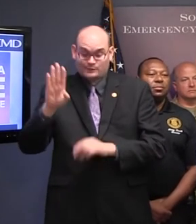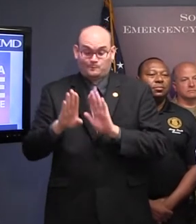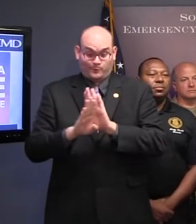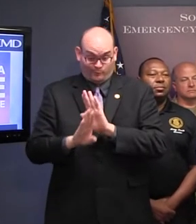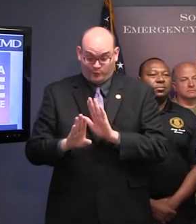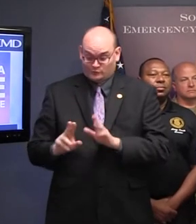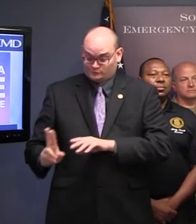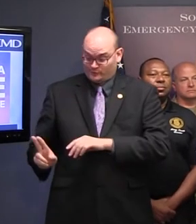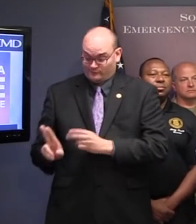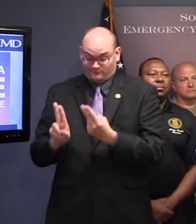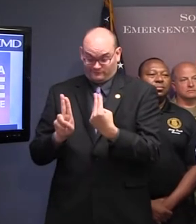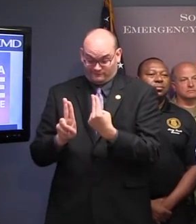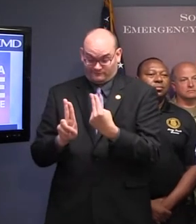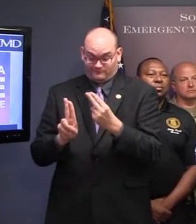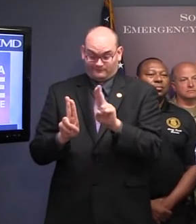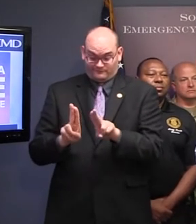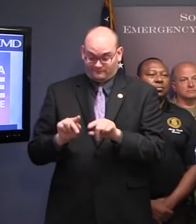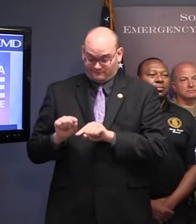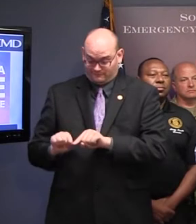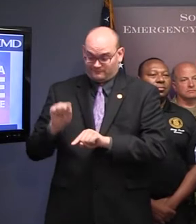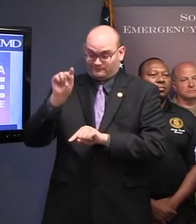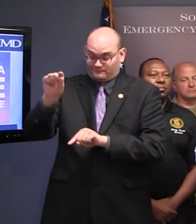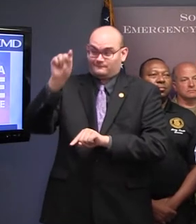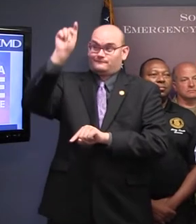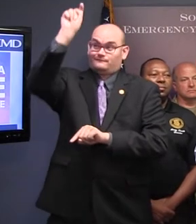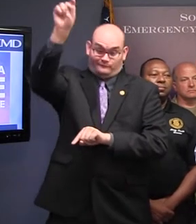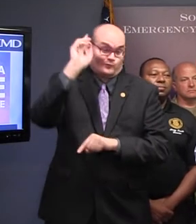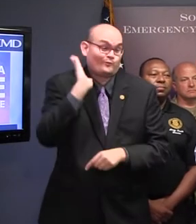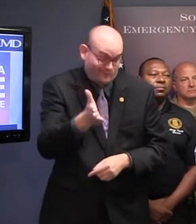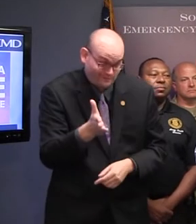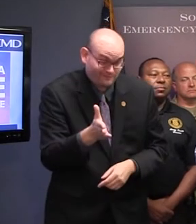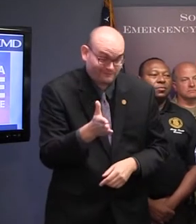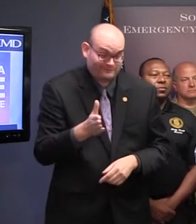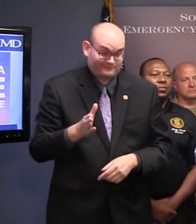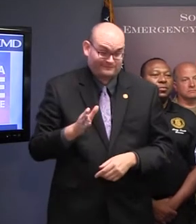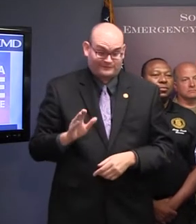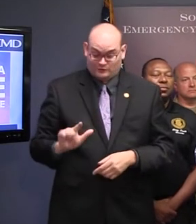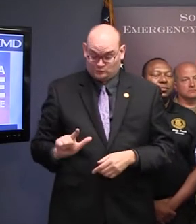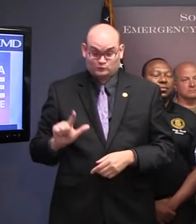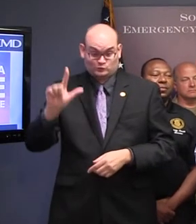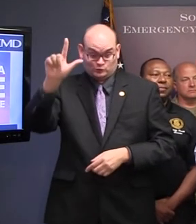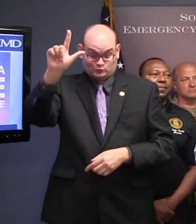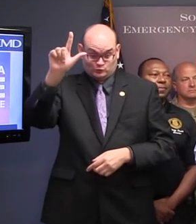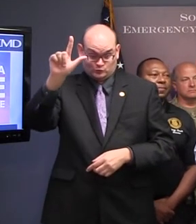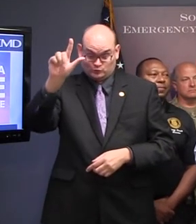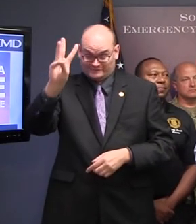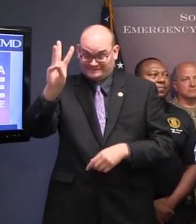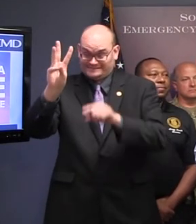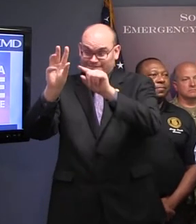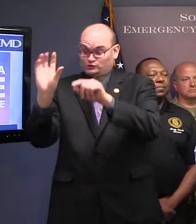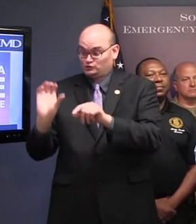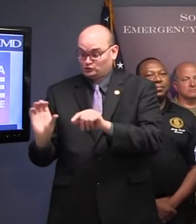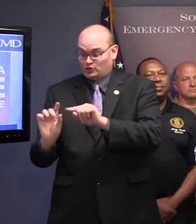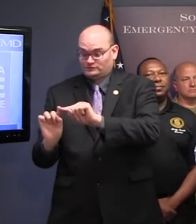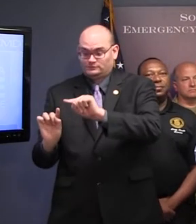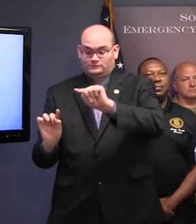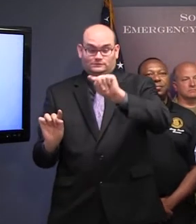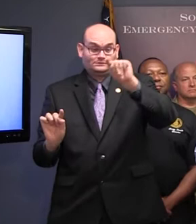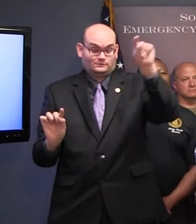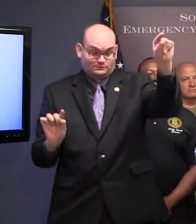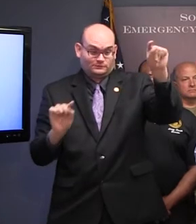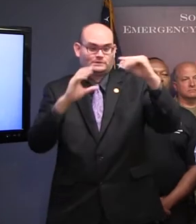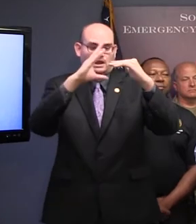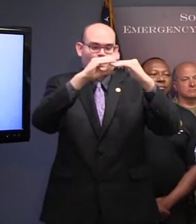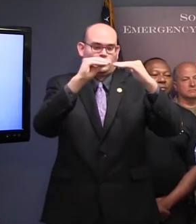will be reversed all the way from Charleston up until I-77 in Columbia. And that will take